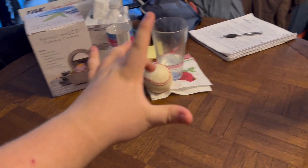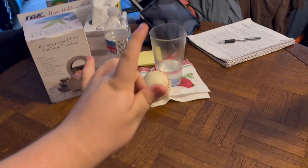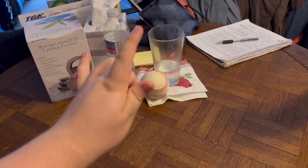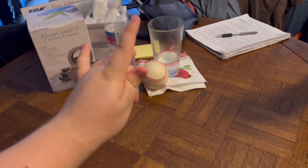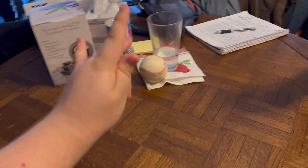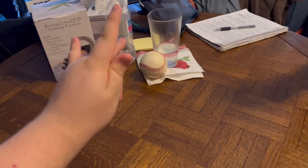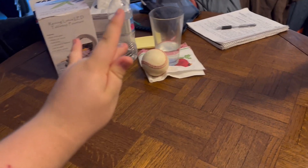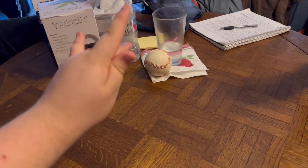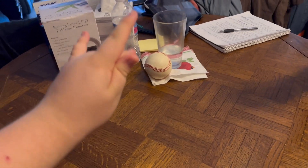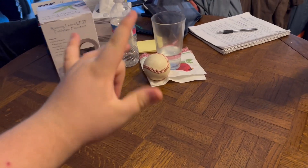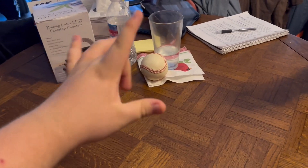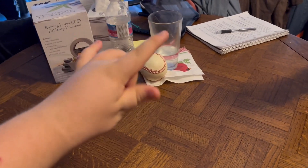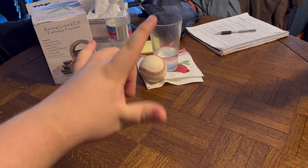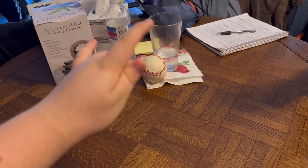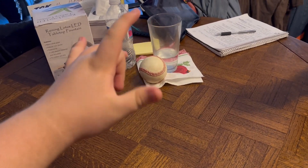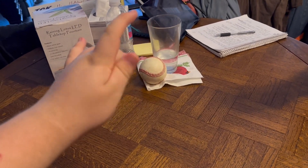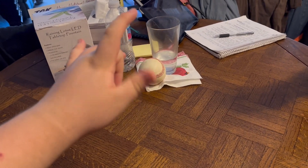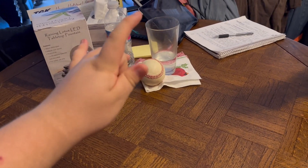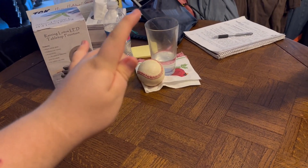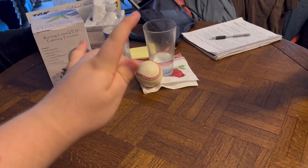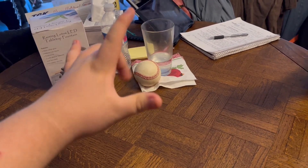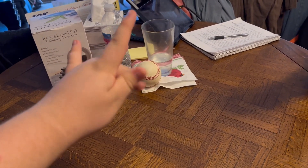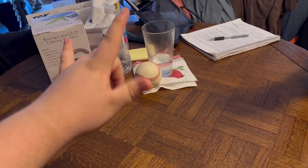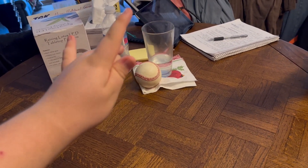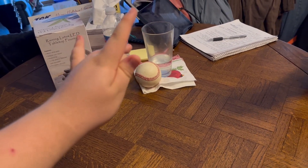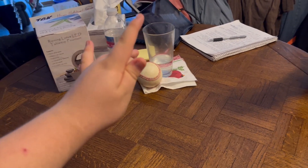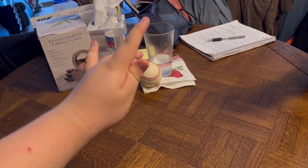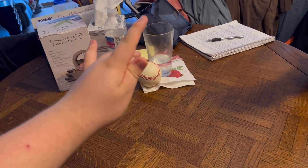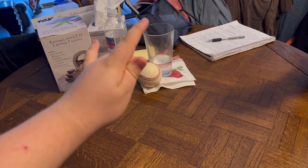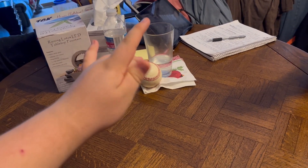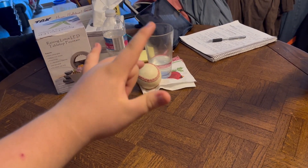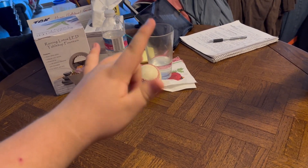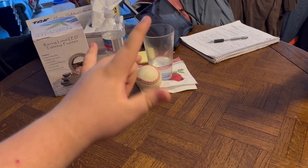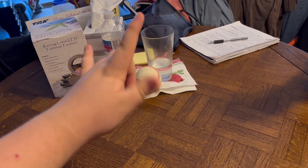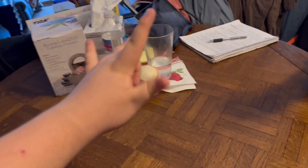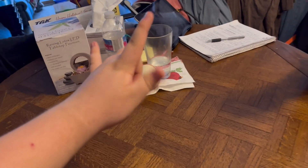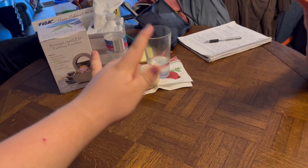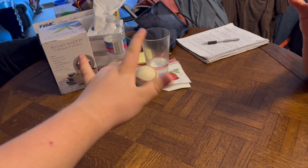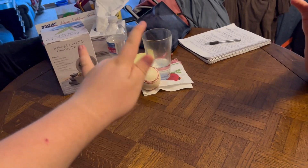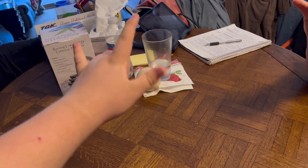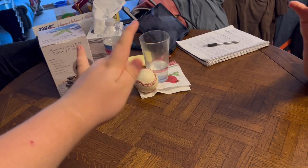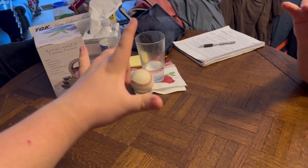and it rolled over just a a lot more times a than that